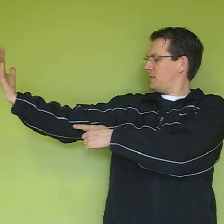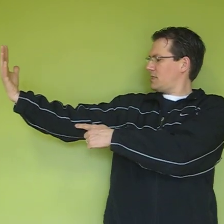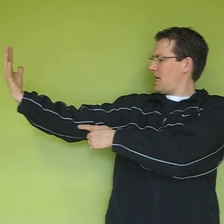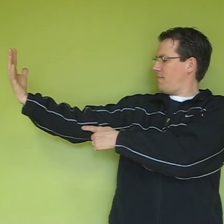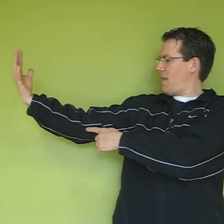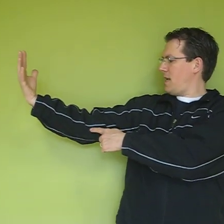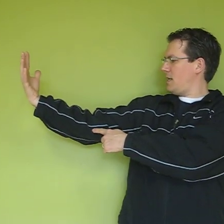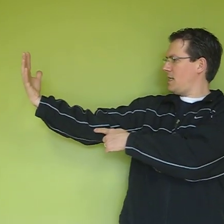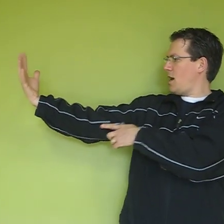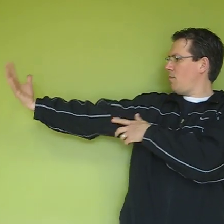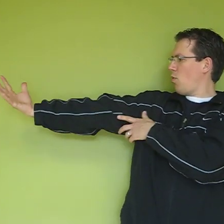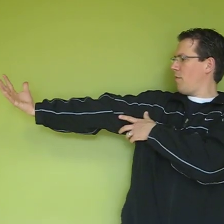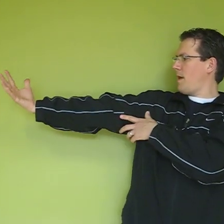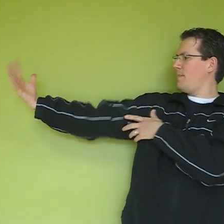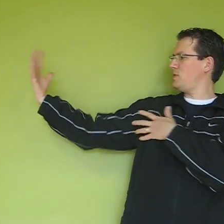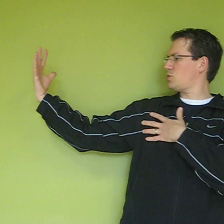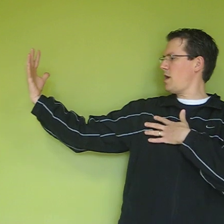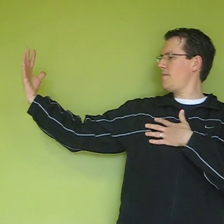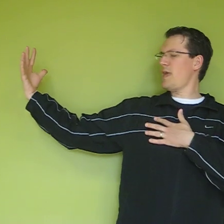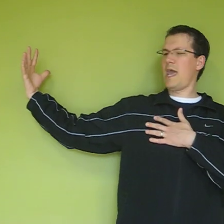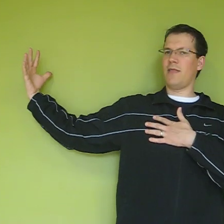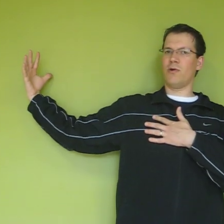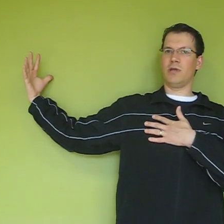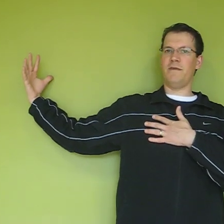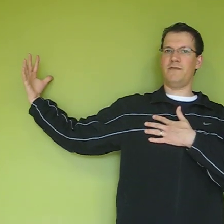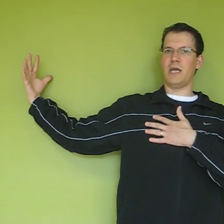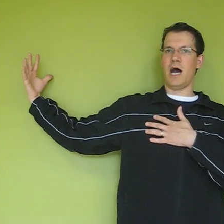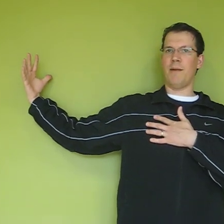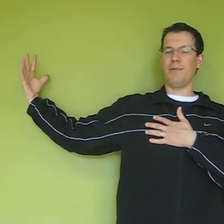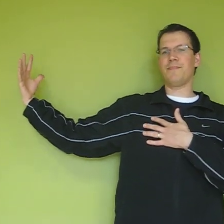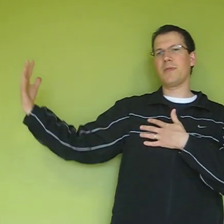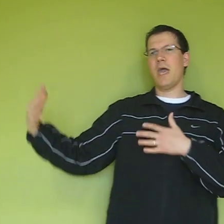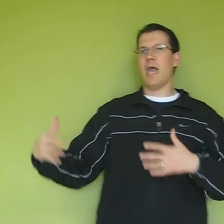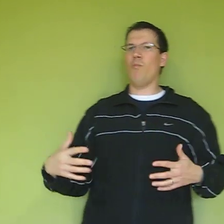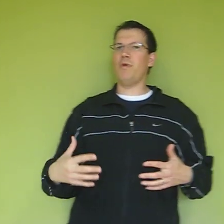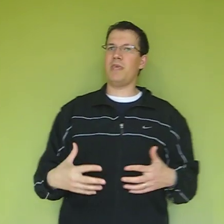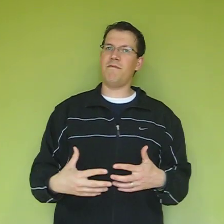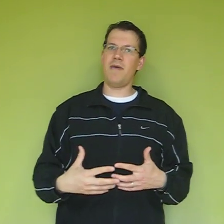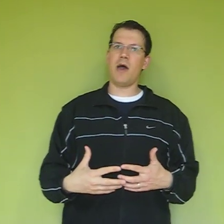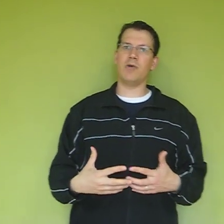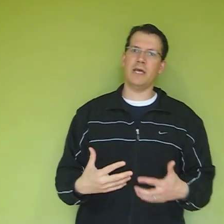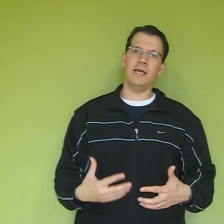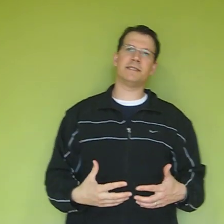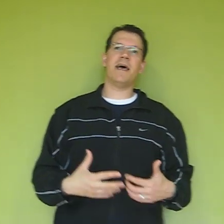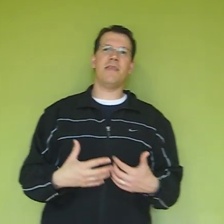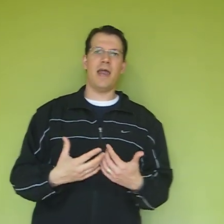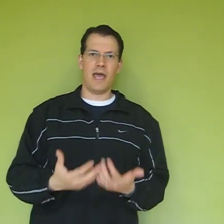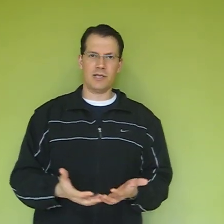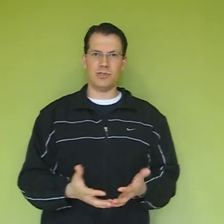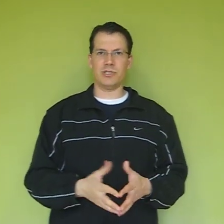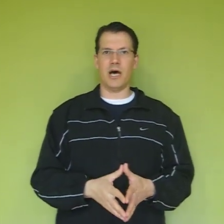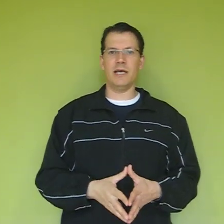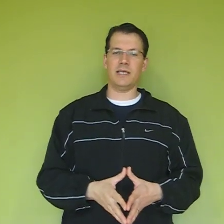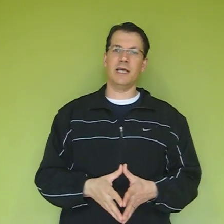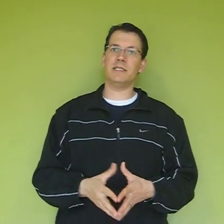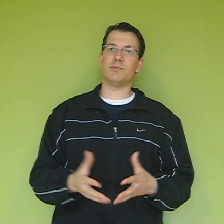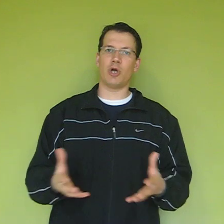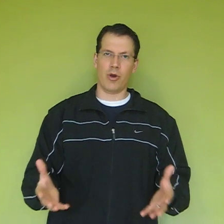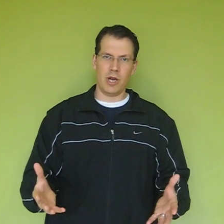a slight bend in the elbow or it might be straight and they're lifting up. And what they found is that exercise ends up targeting